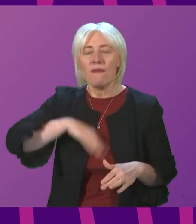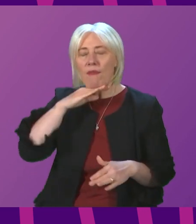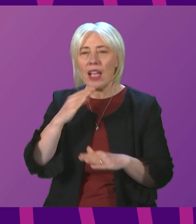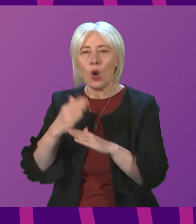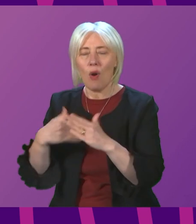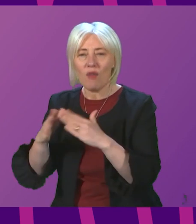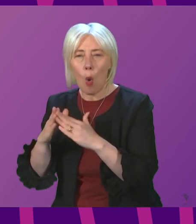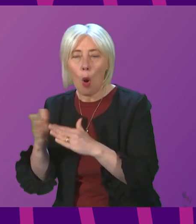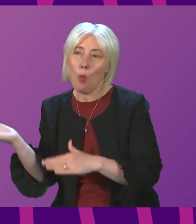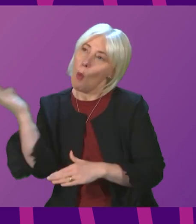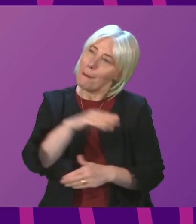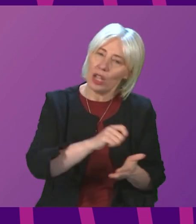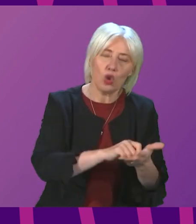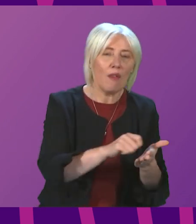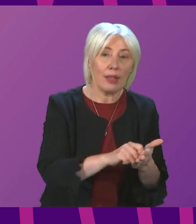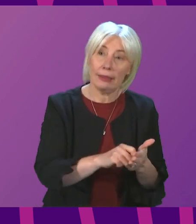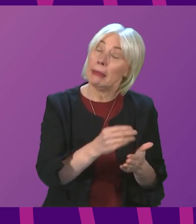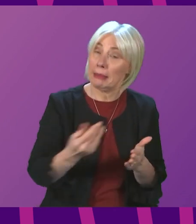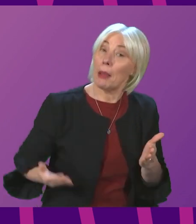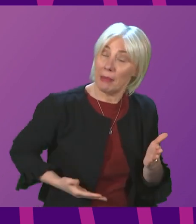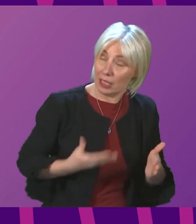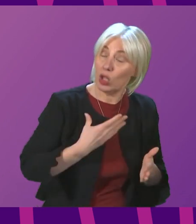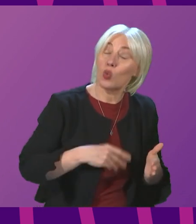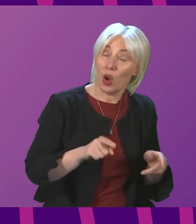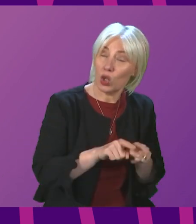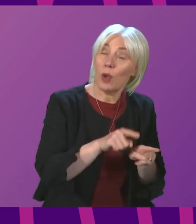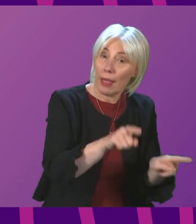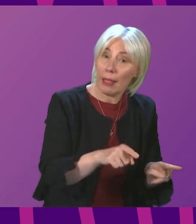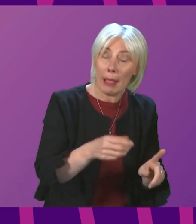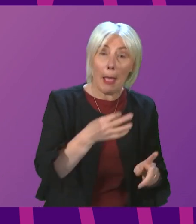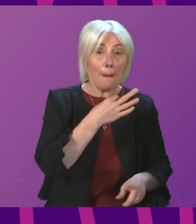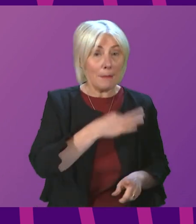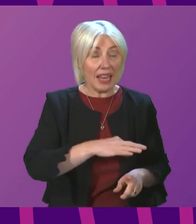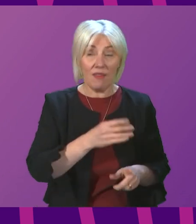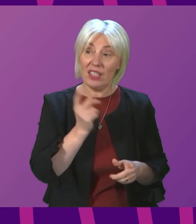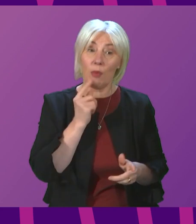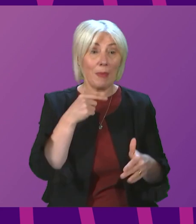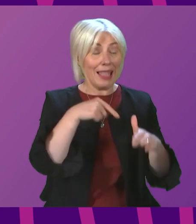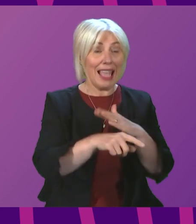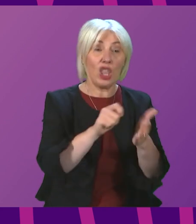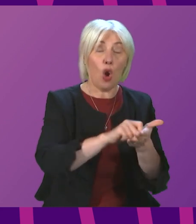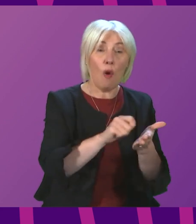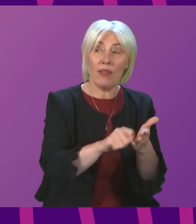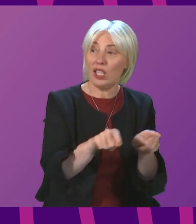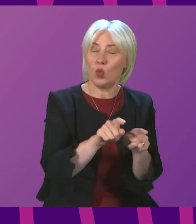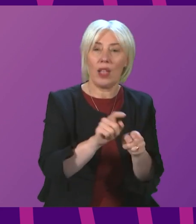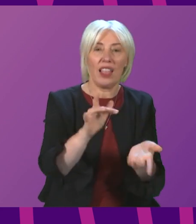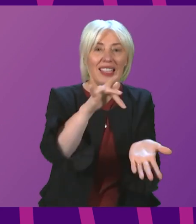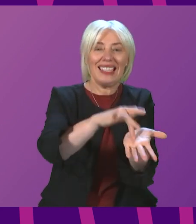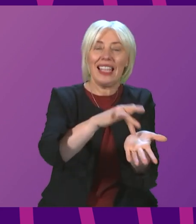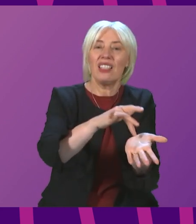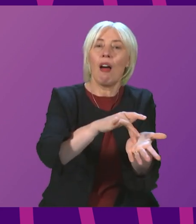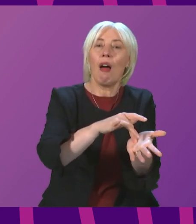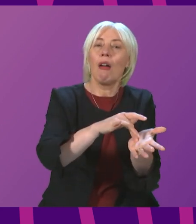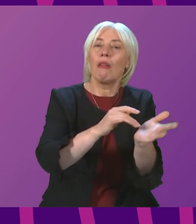want to get back to the office. Many businesses will want that. It has knock-on benefits for people in the office and city centre economies, for example. But there are